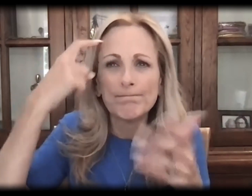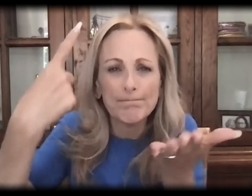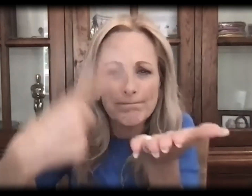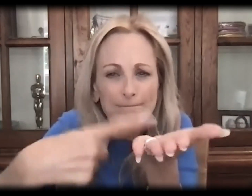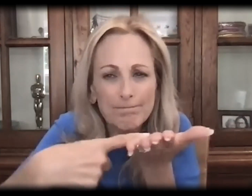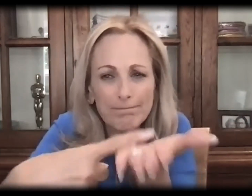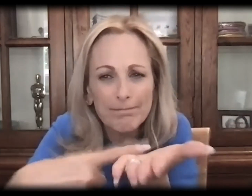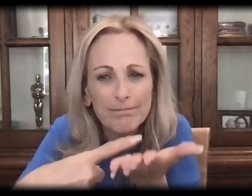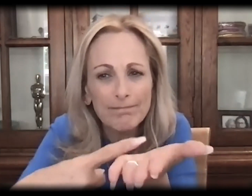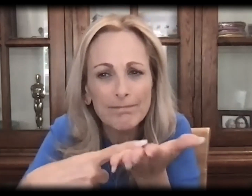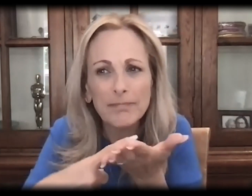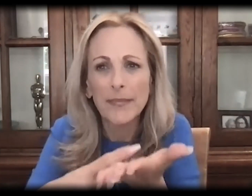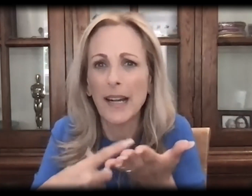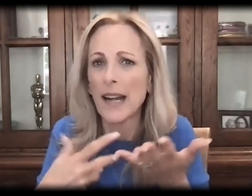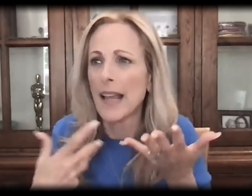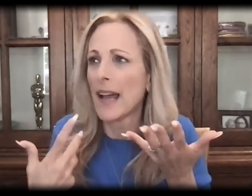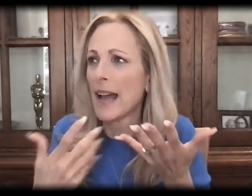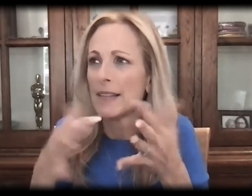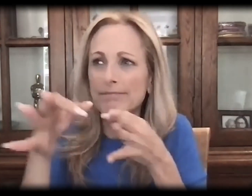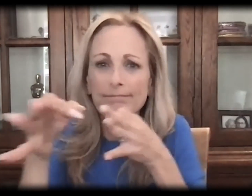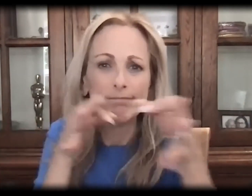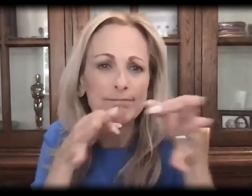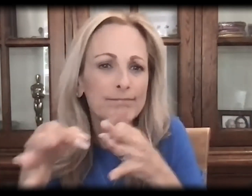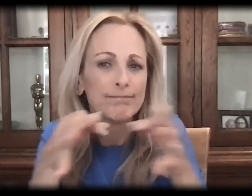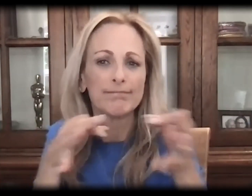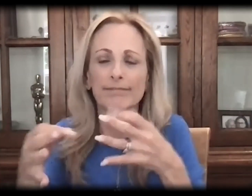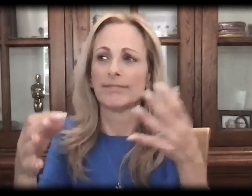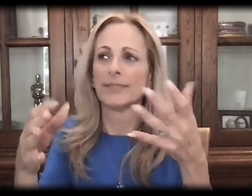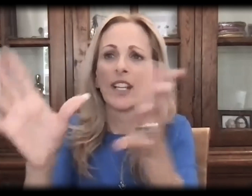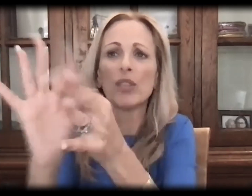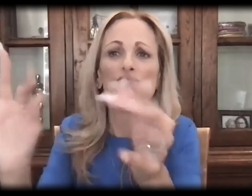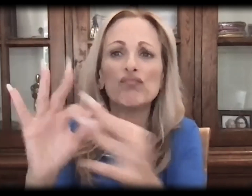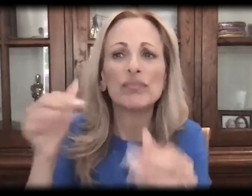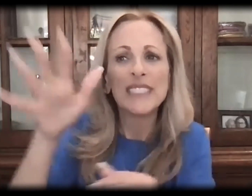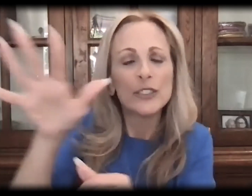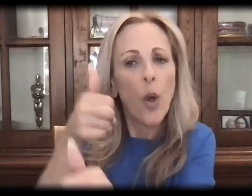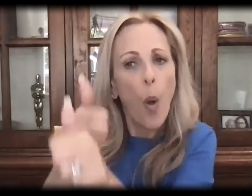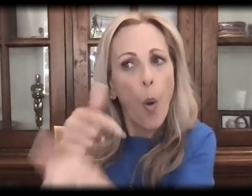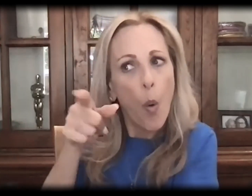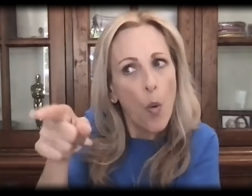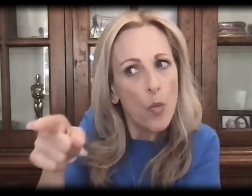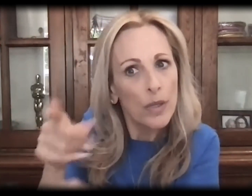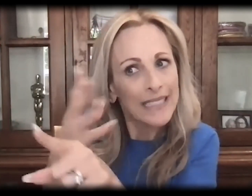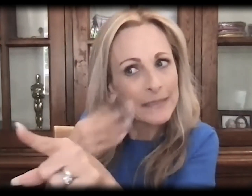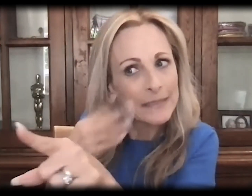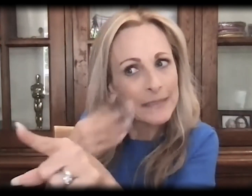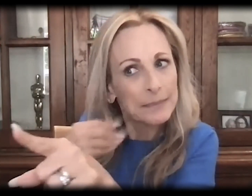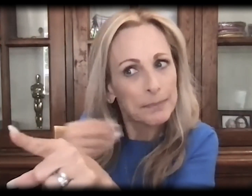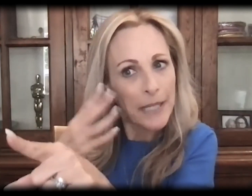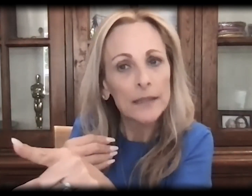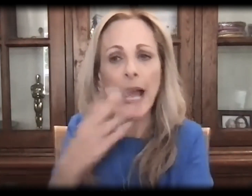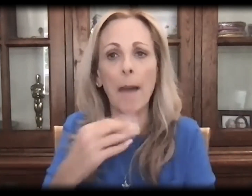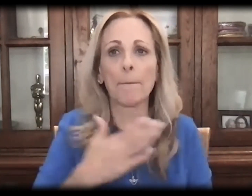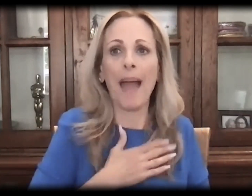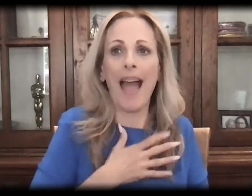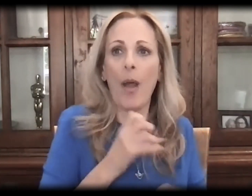advice, so many opportunities to discuss, to define, to listen to his experiences